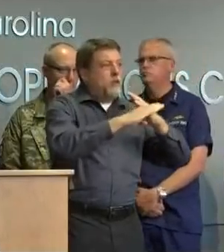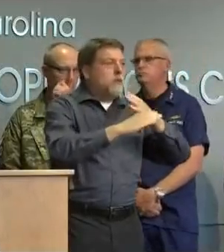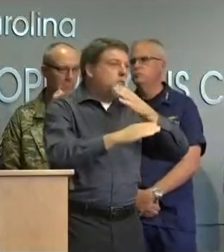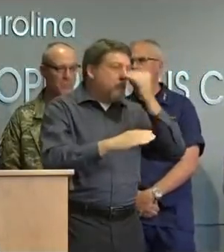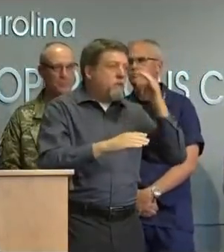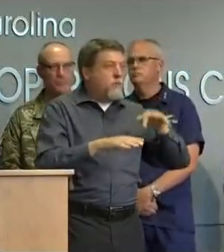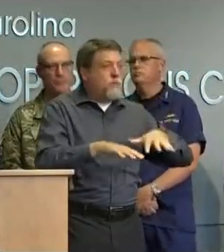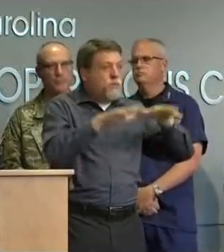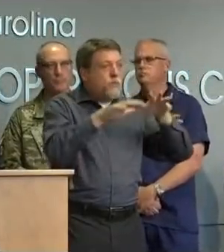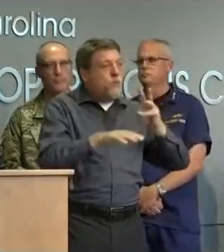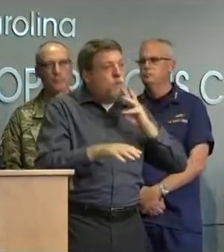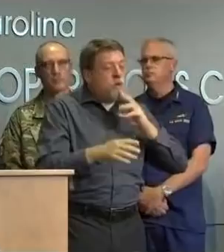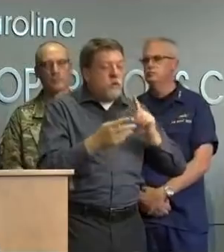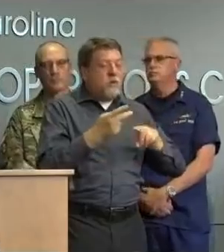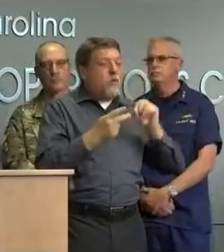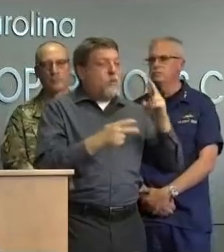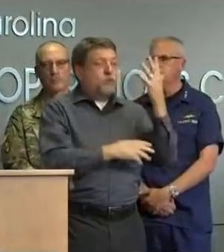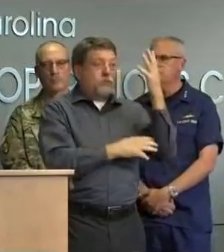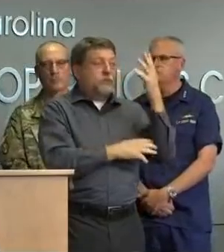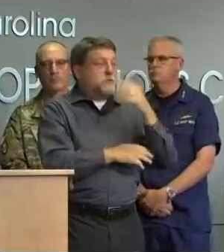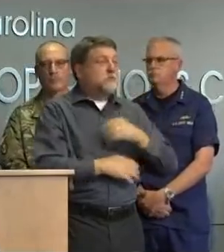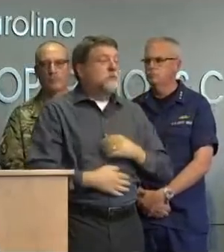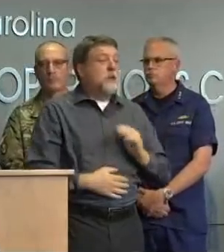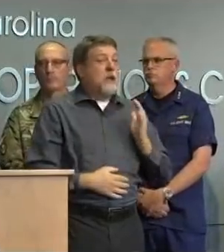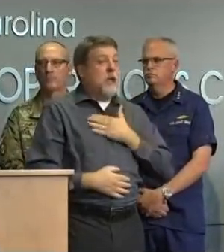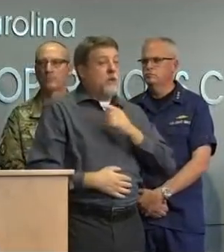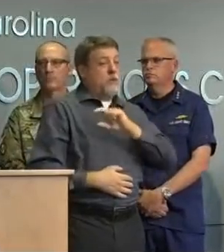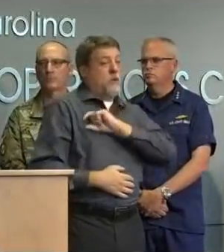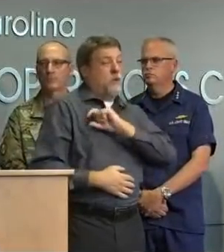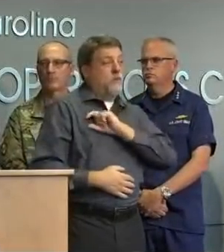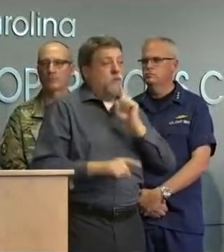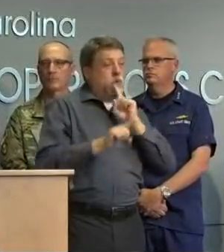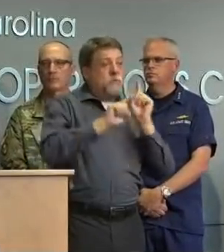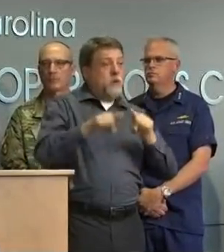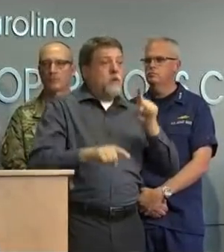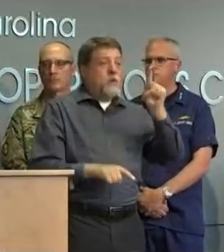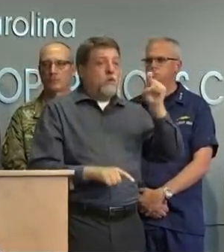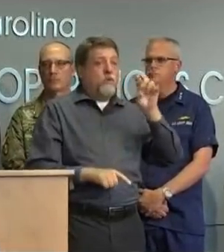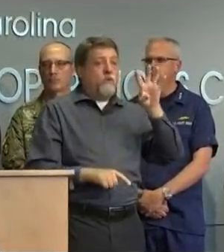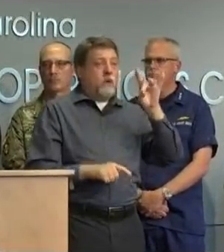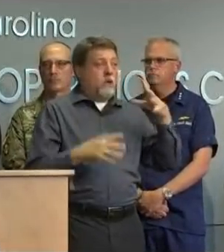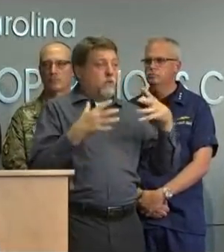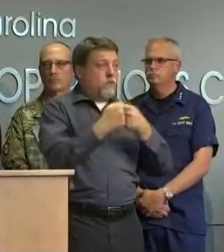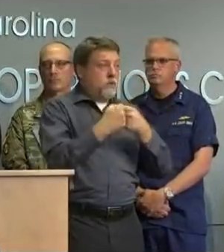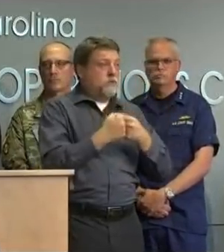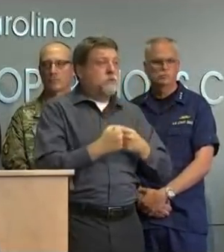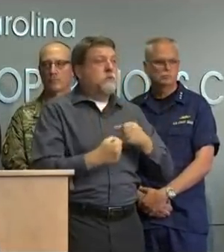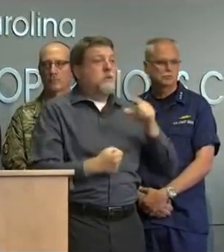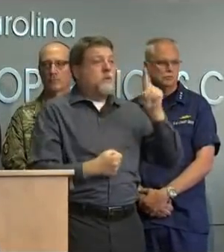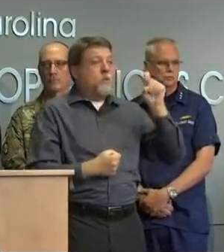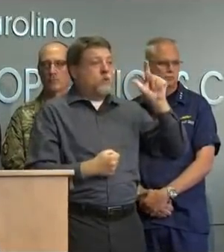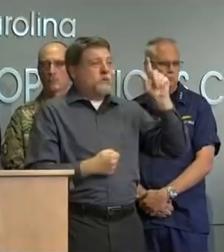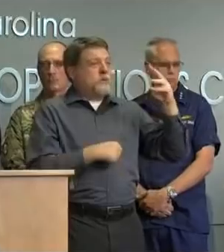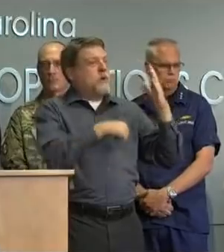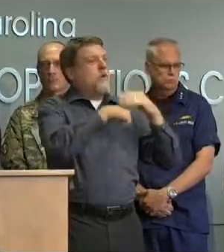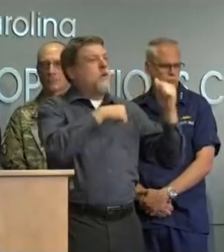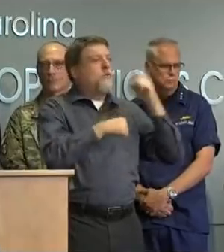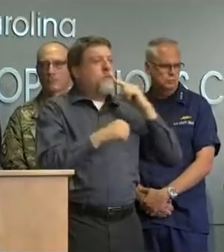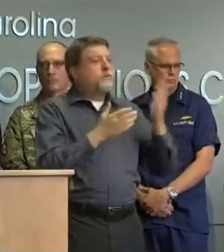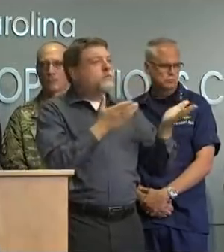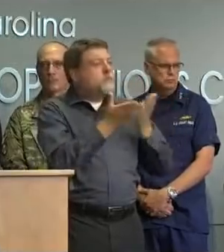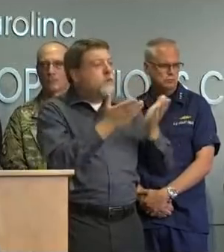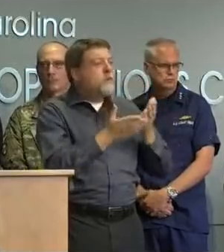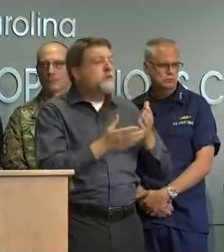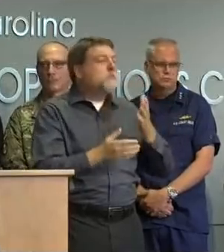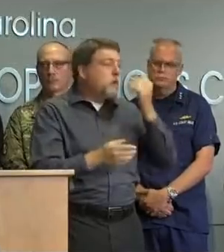overnight our troopers responded to 48 collisions and 126 calls for service which consisted of